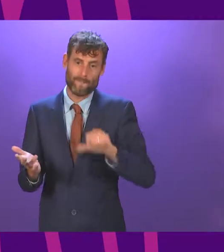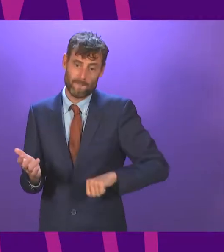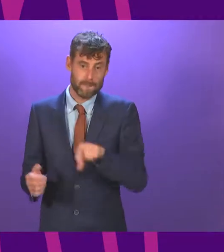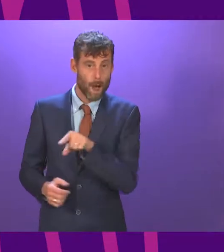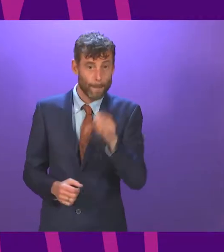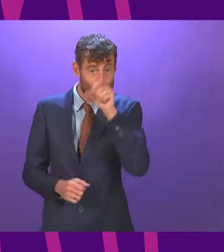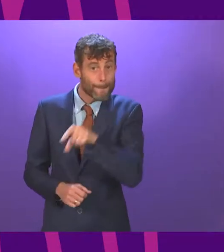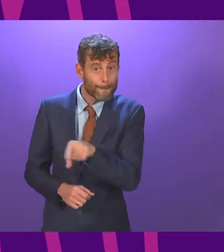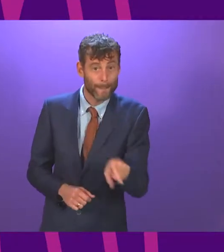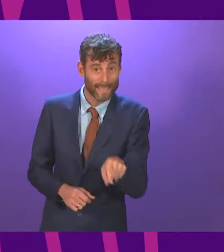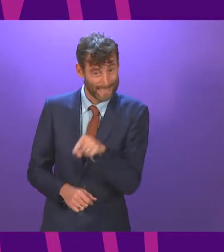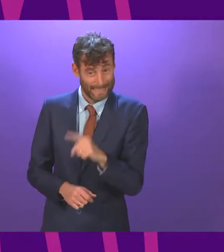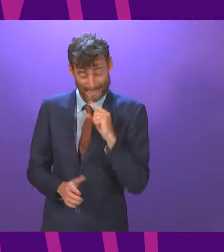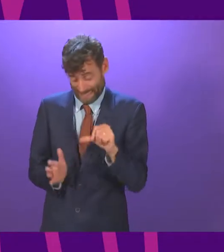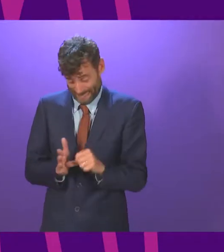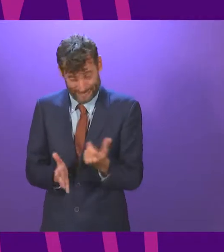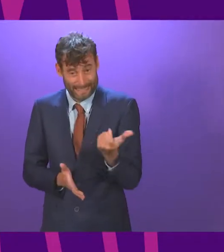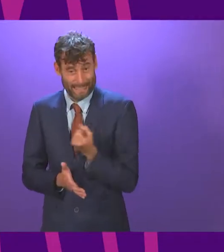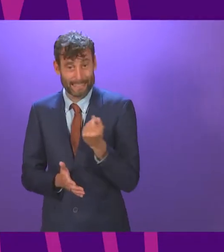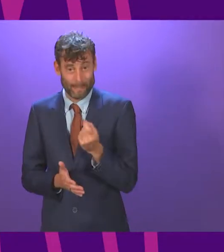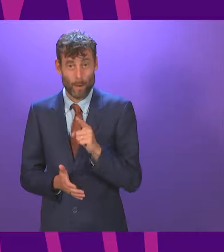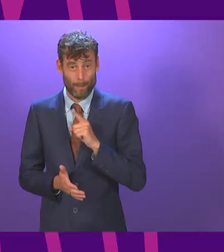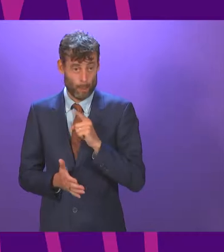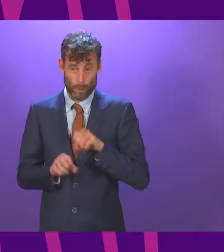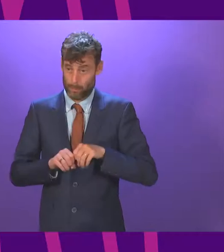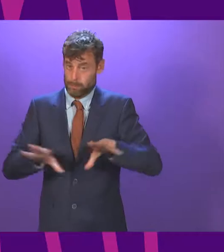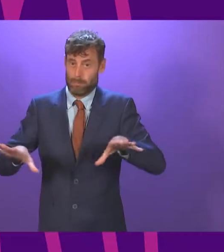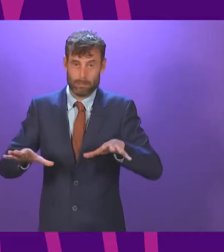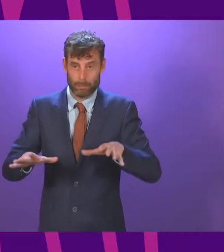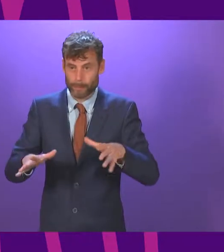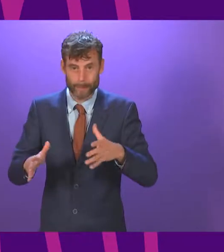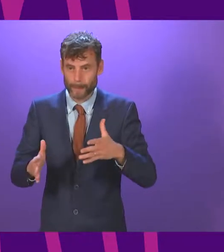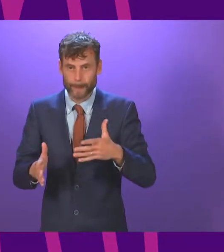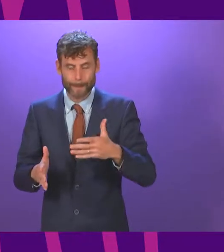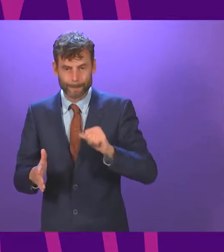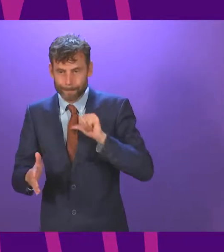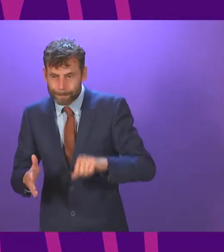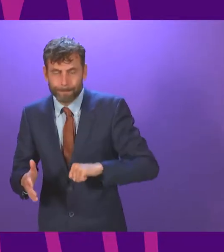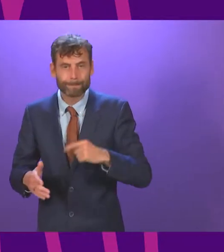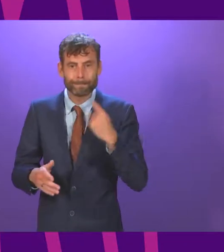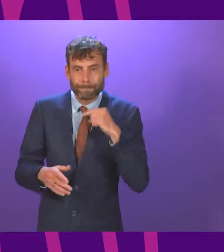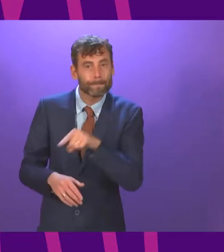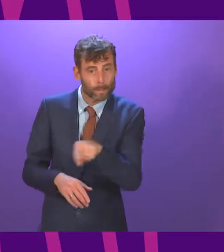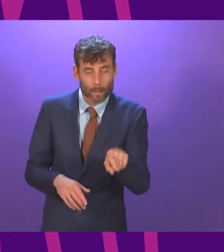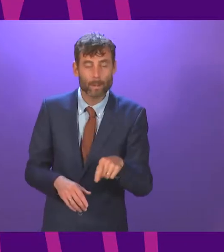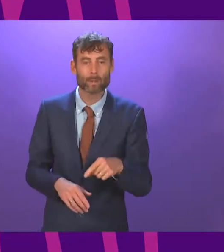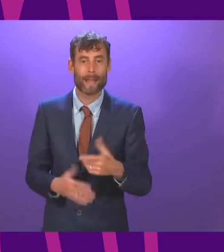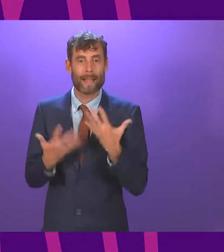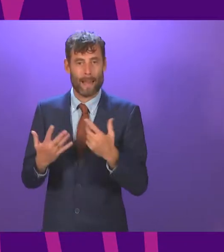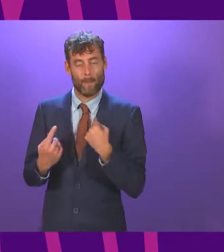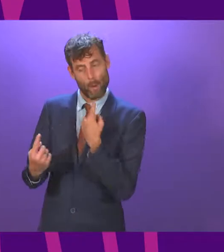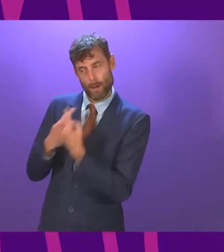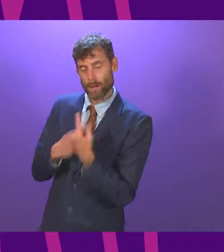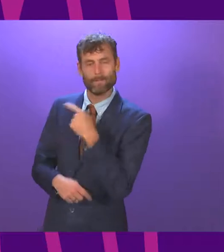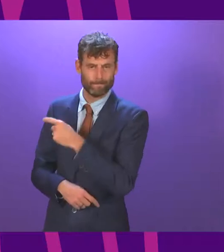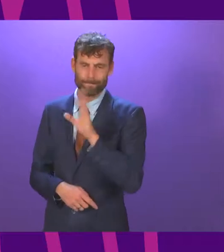were really struggling financially due to the implications of the outbreak. And look forward to working with my good friend, Miss Goujon, who absolutely understands the challenges